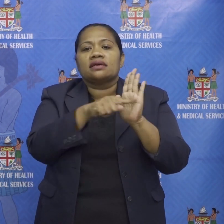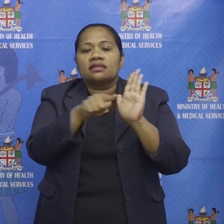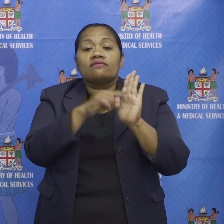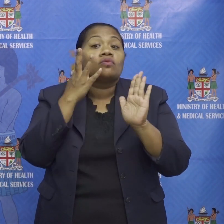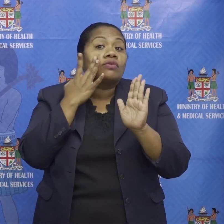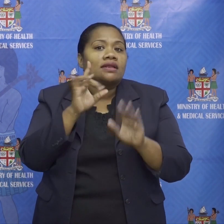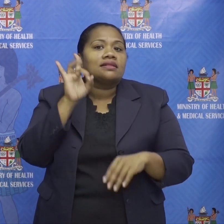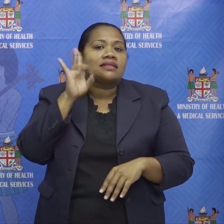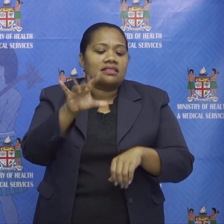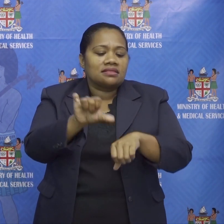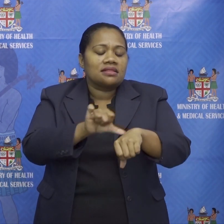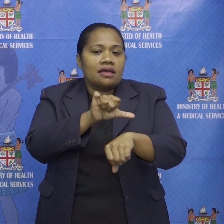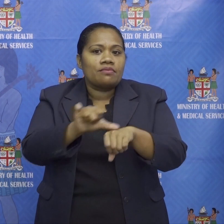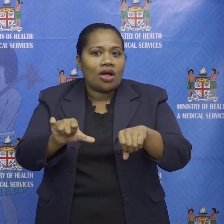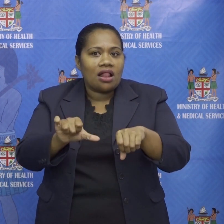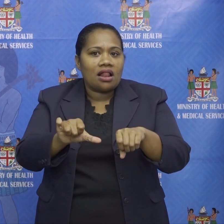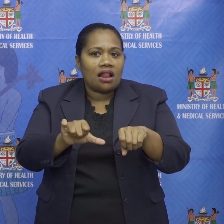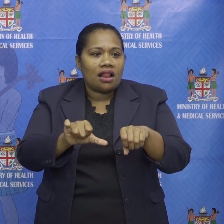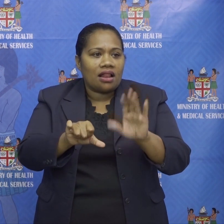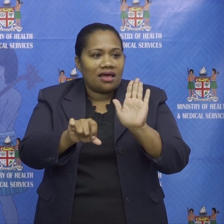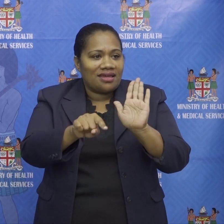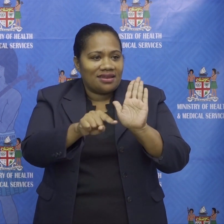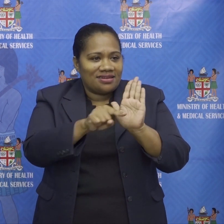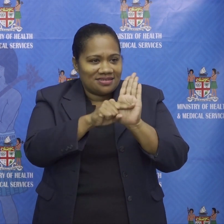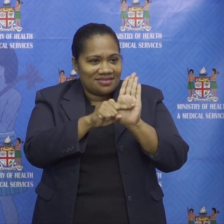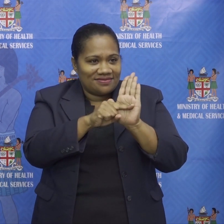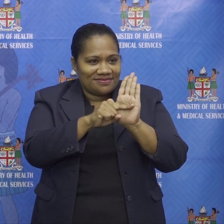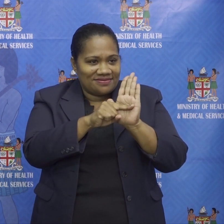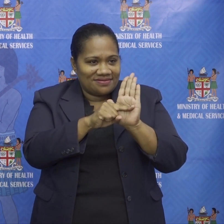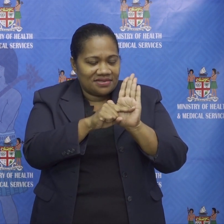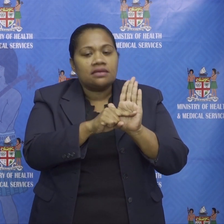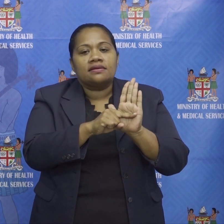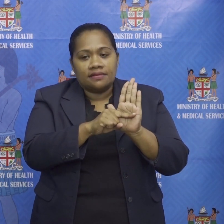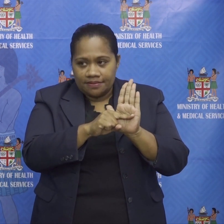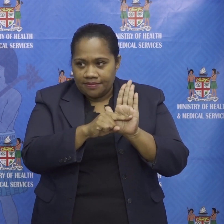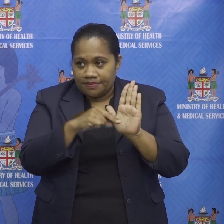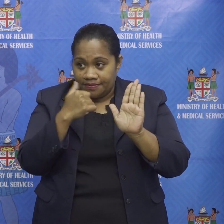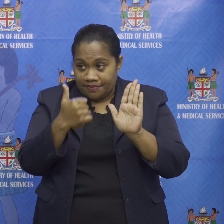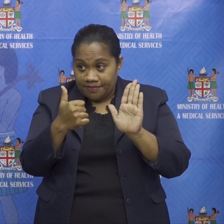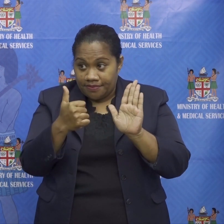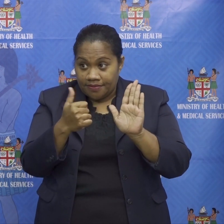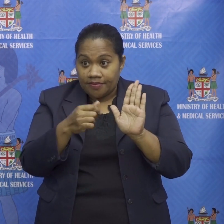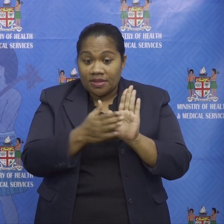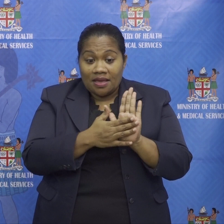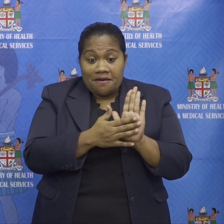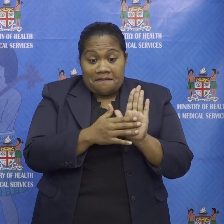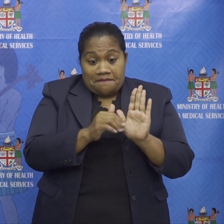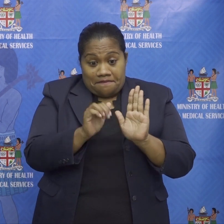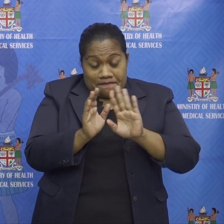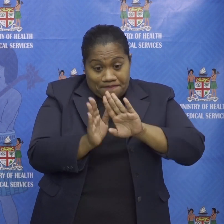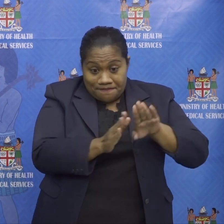of april soon after that